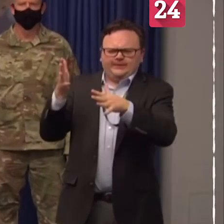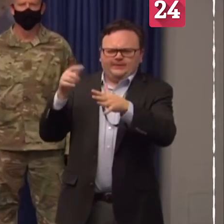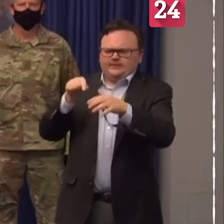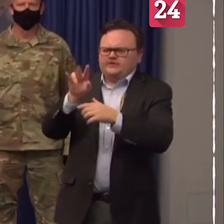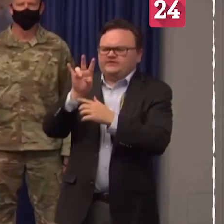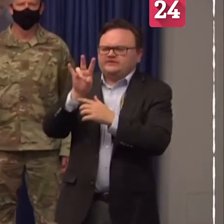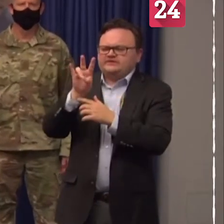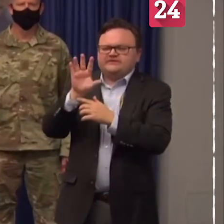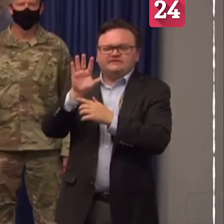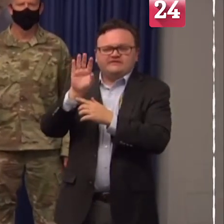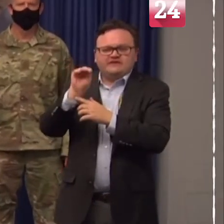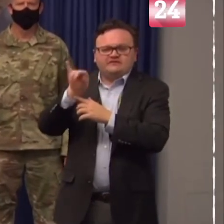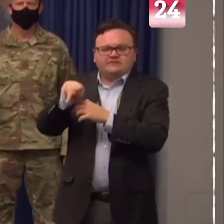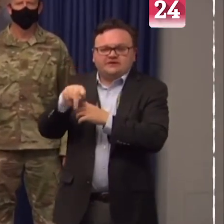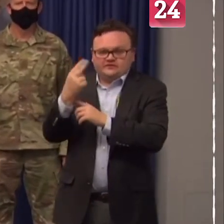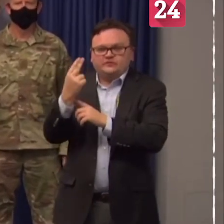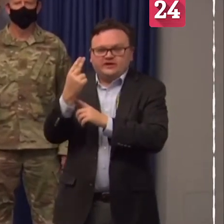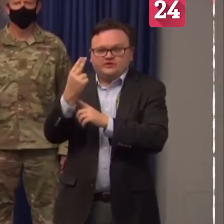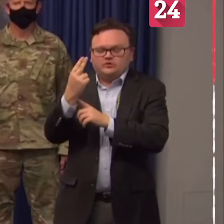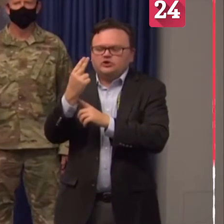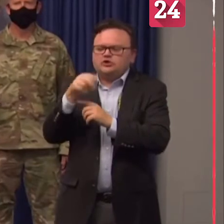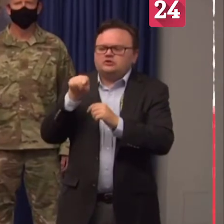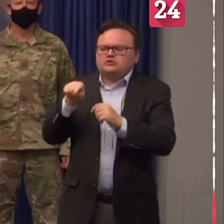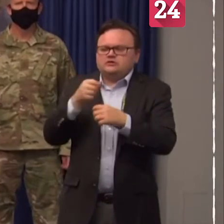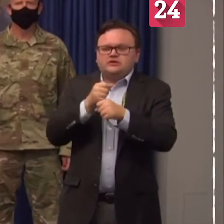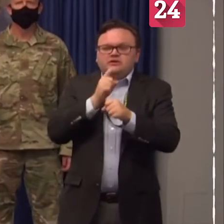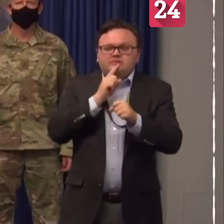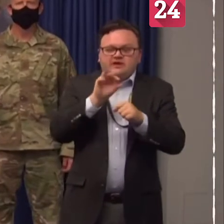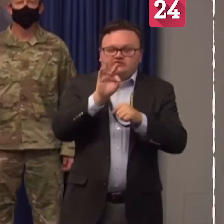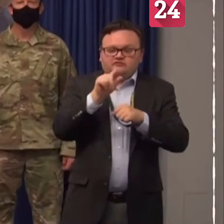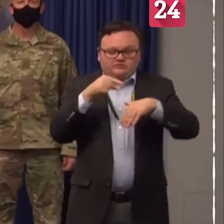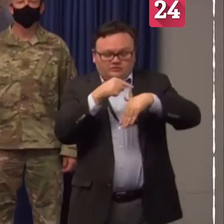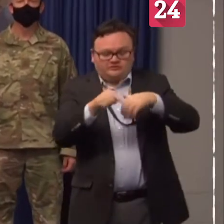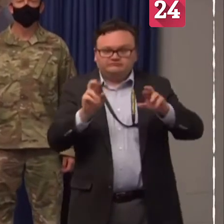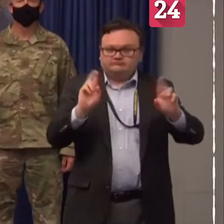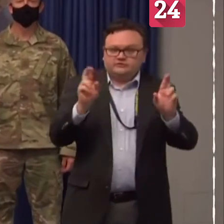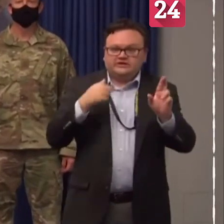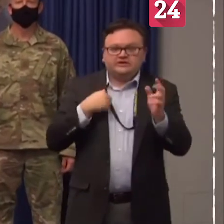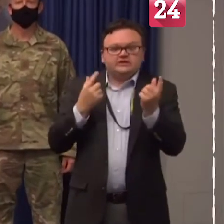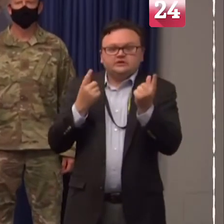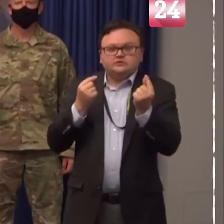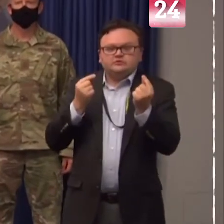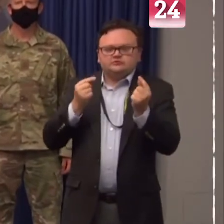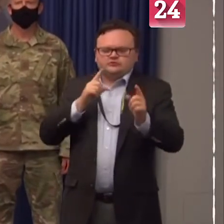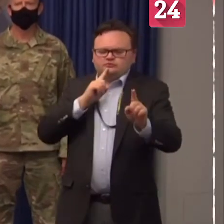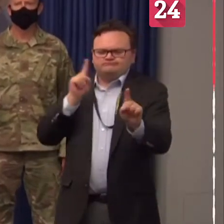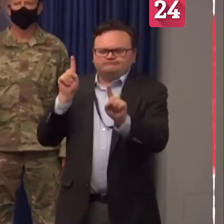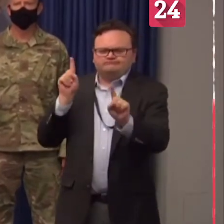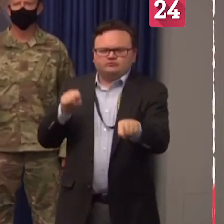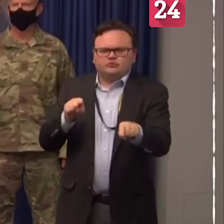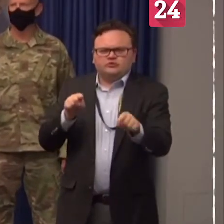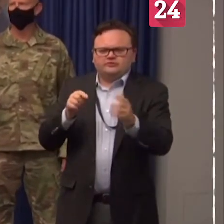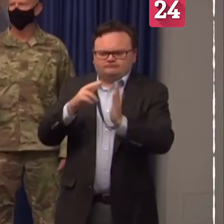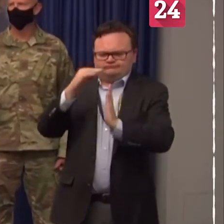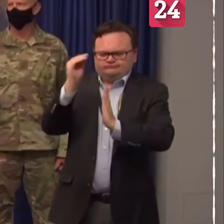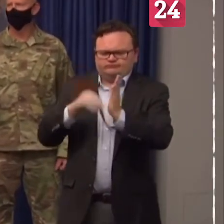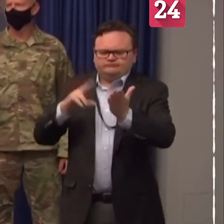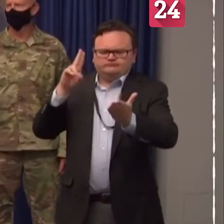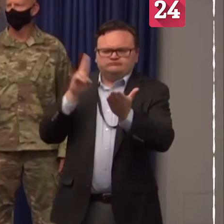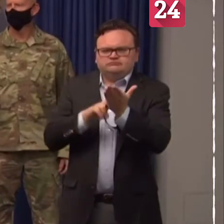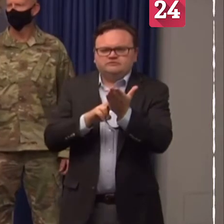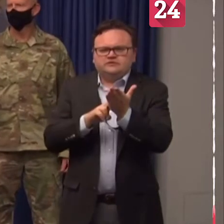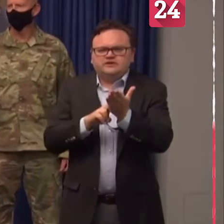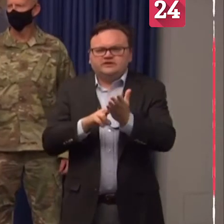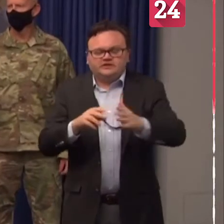75 miles per hour. To ensure the state's fully prepared for impact, I just signed an executive order to declare a state of emergency